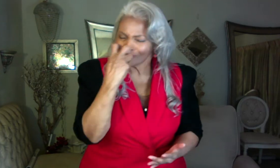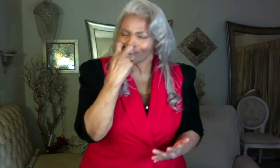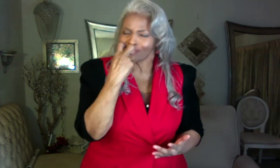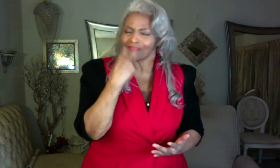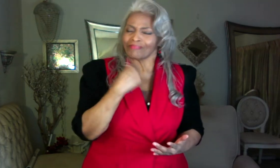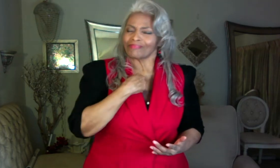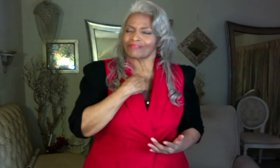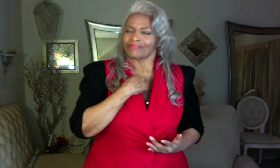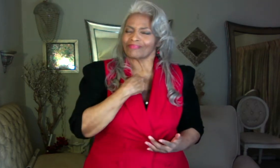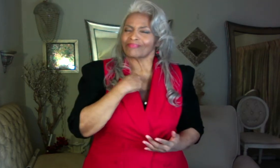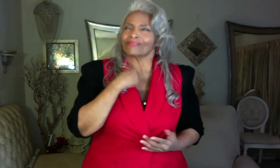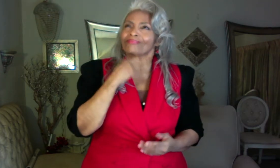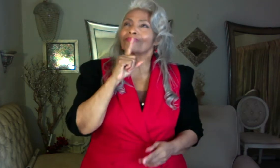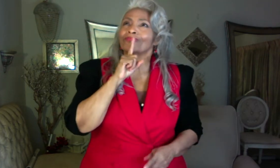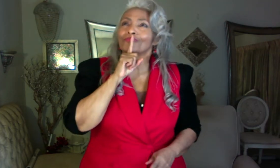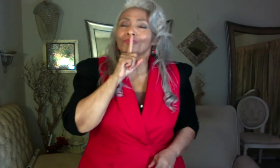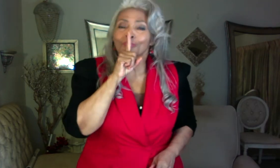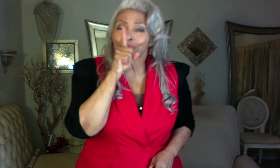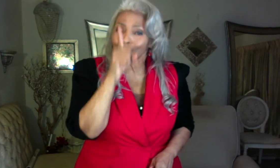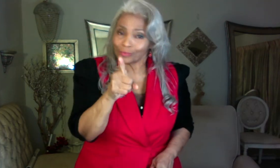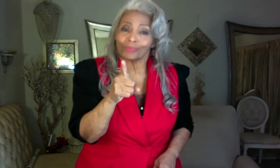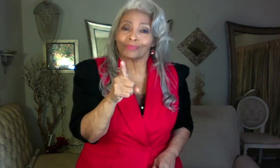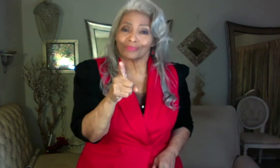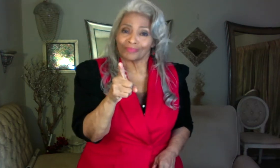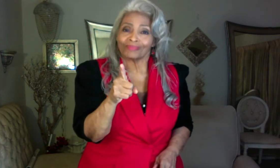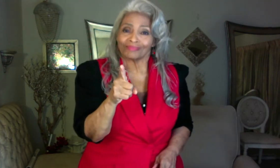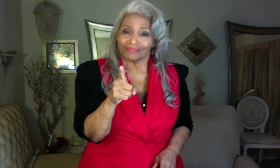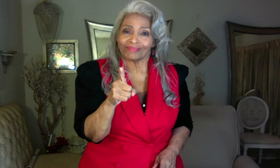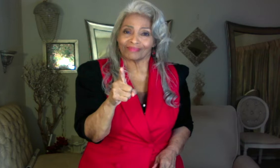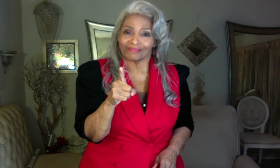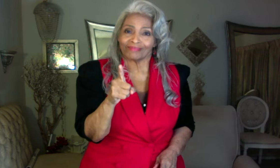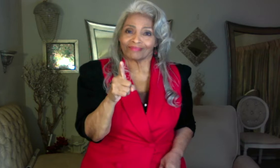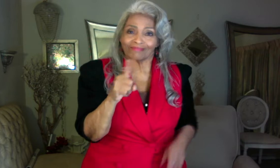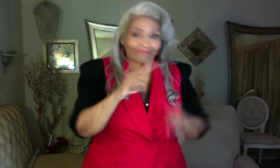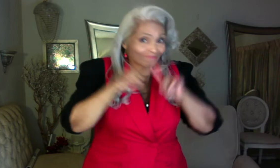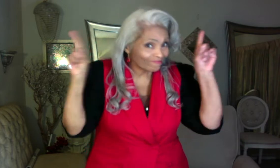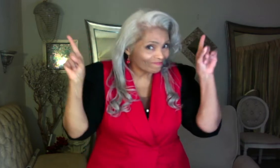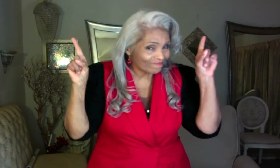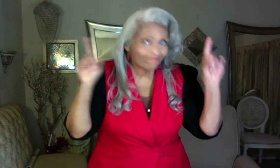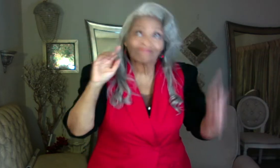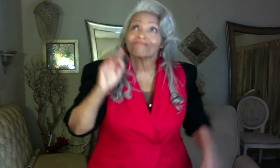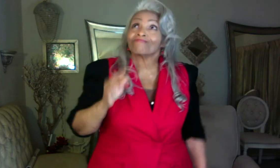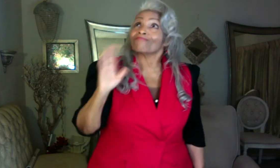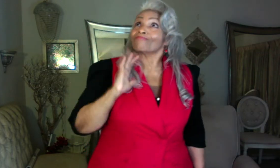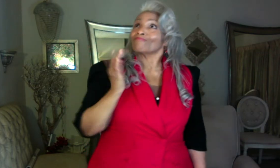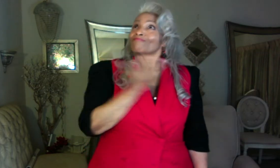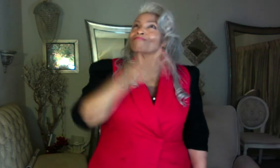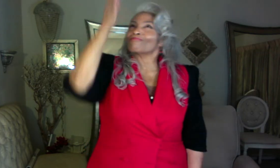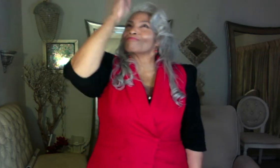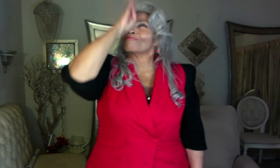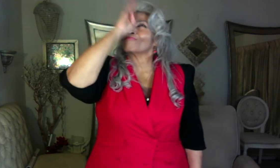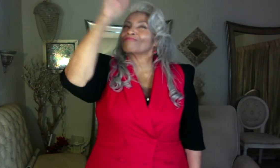blind us to the truth. But our Father knows